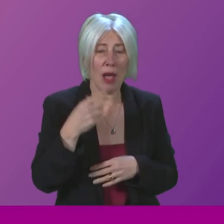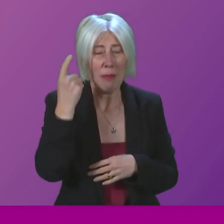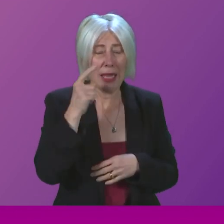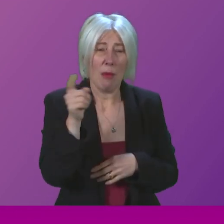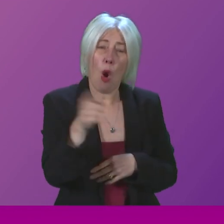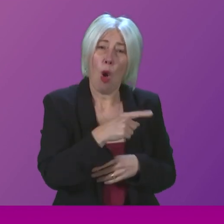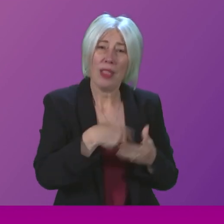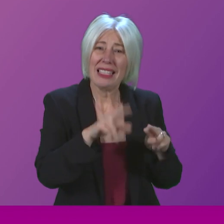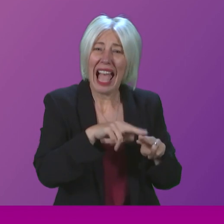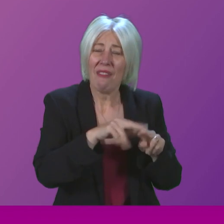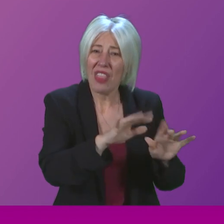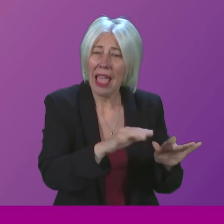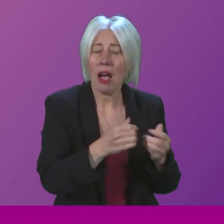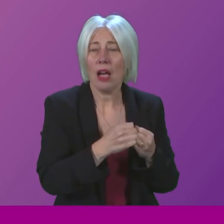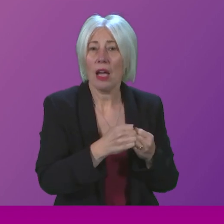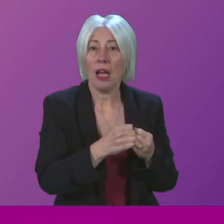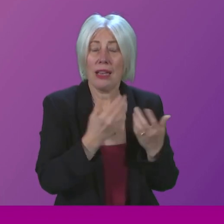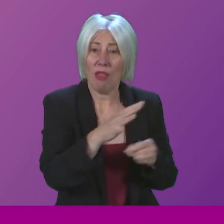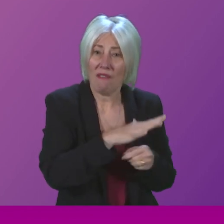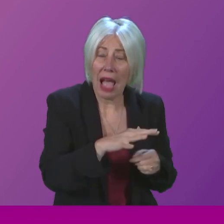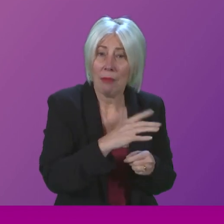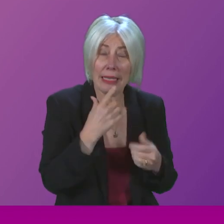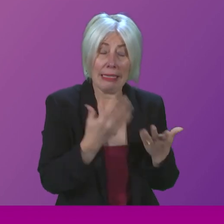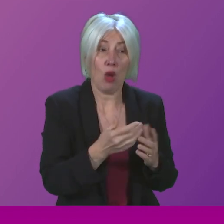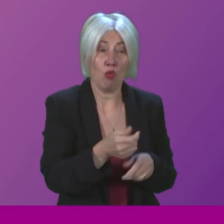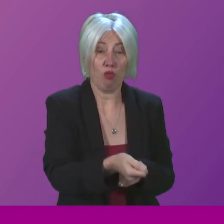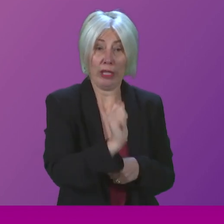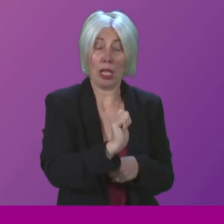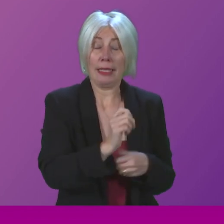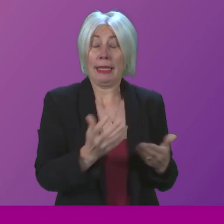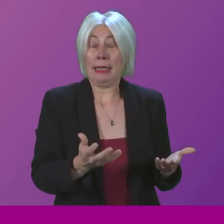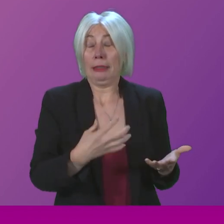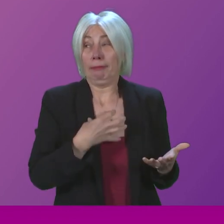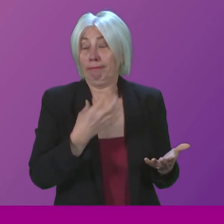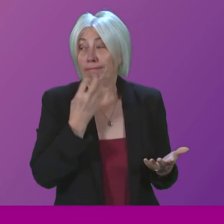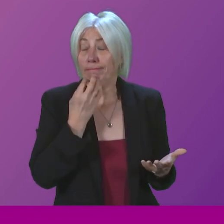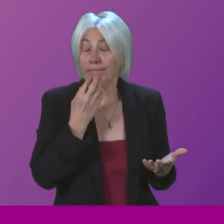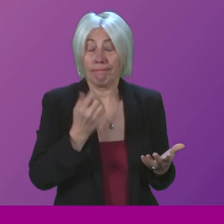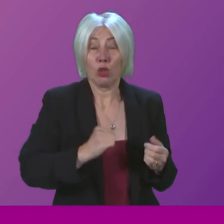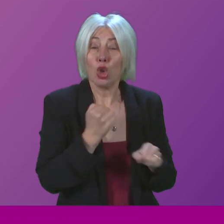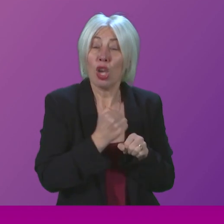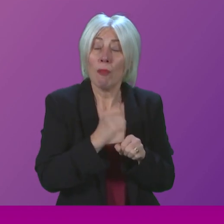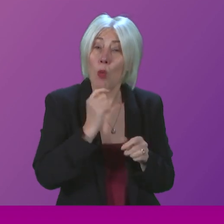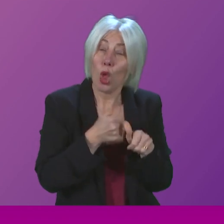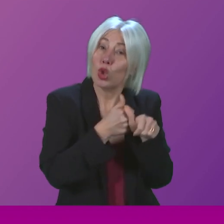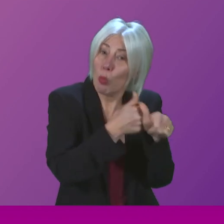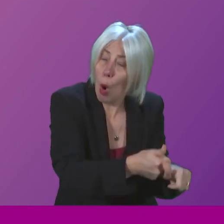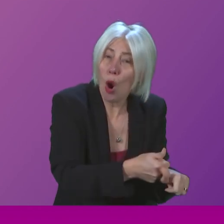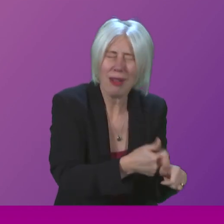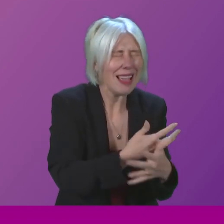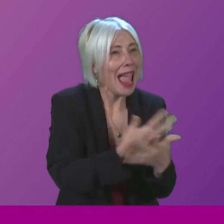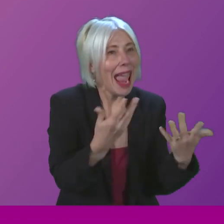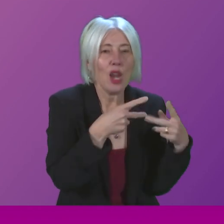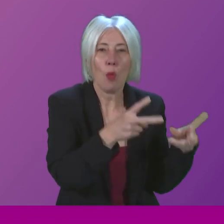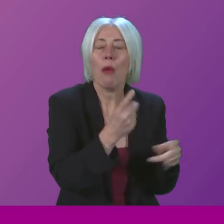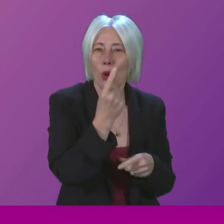and their families, who are now, of course, facing a redundancy situation, and the Scottish Government will support them in every way